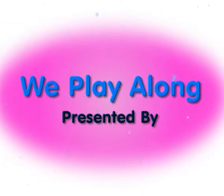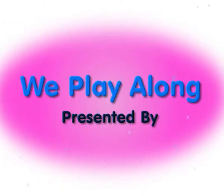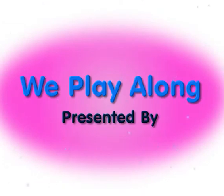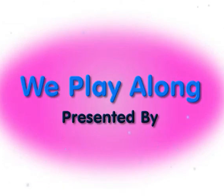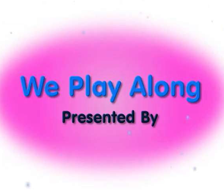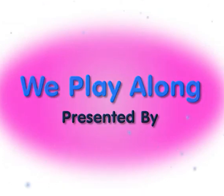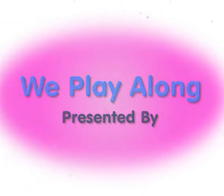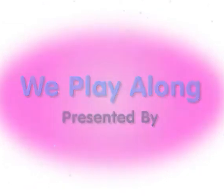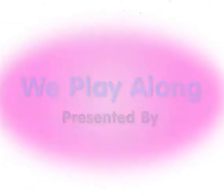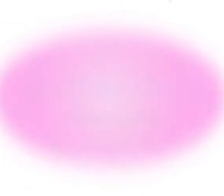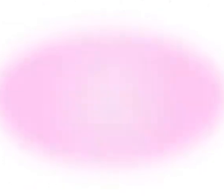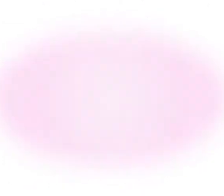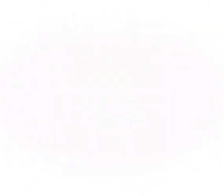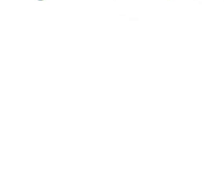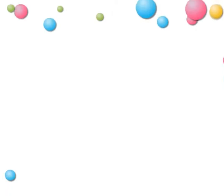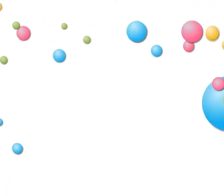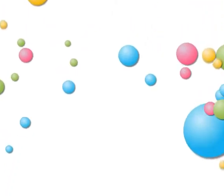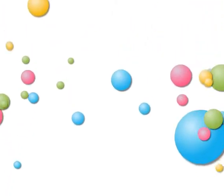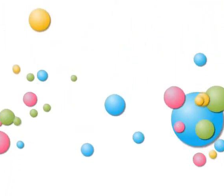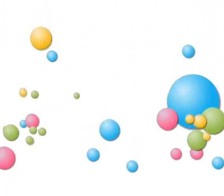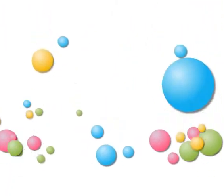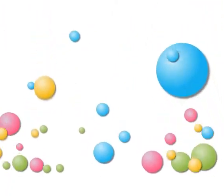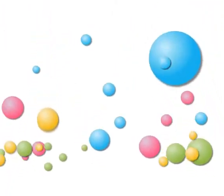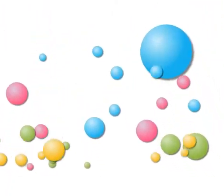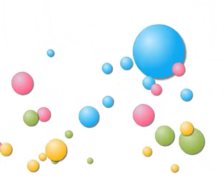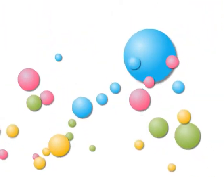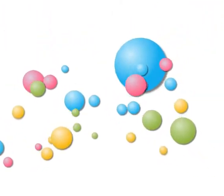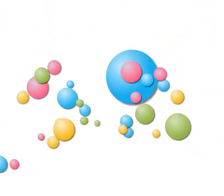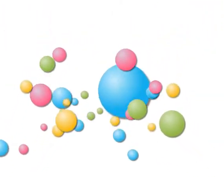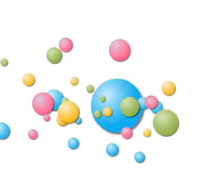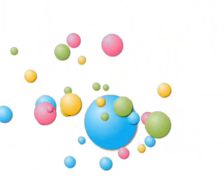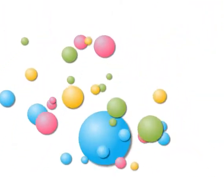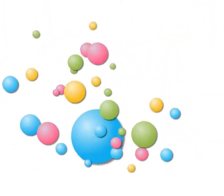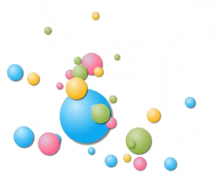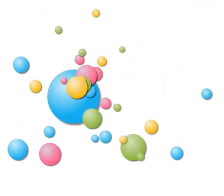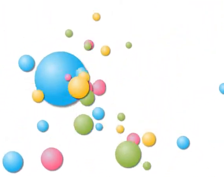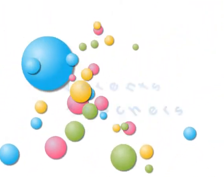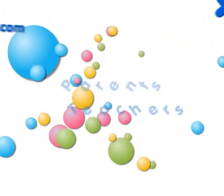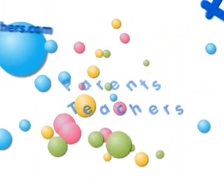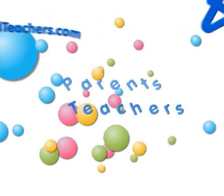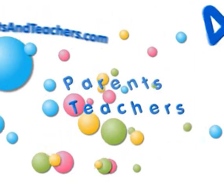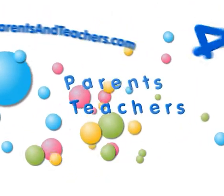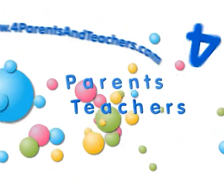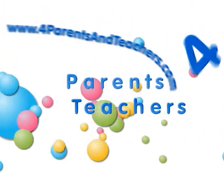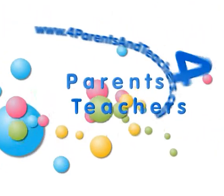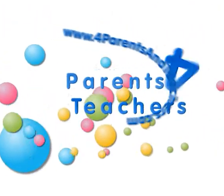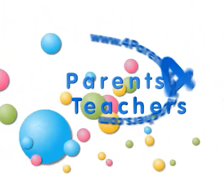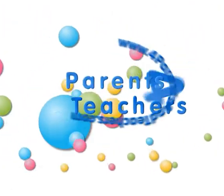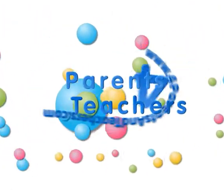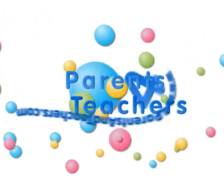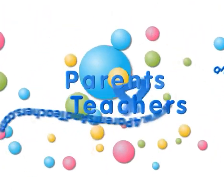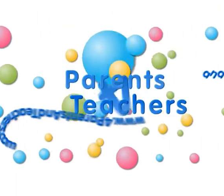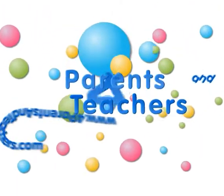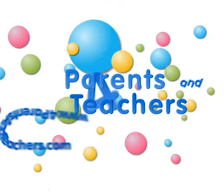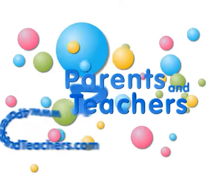We play along. Come on and play along. We play along. Come on and play along.